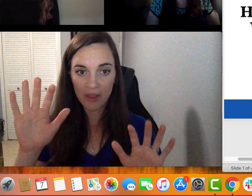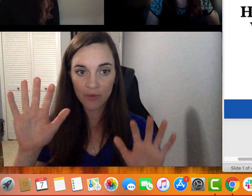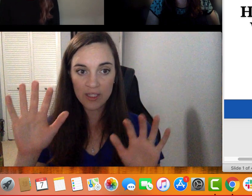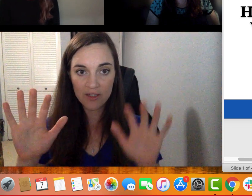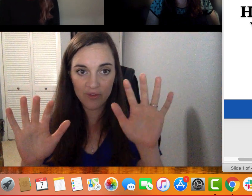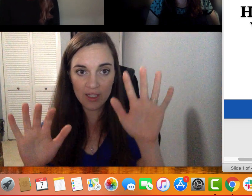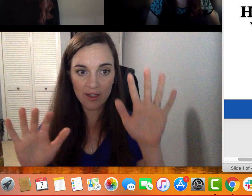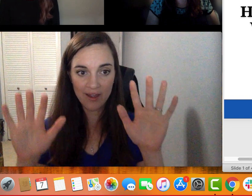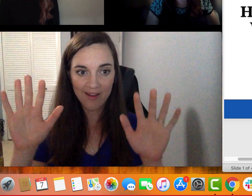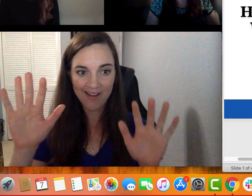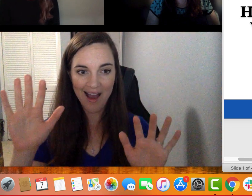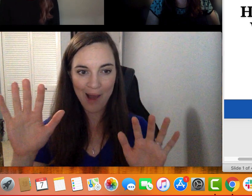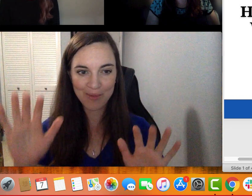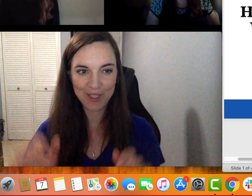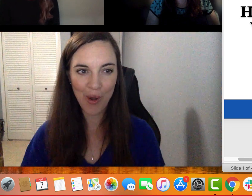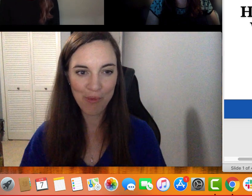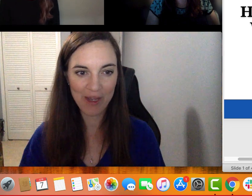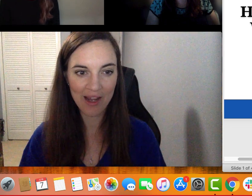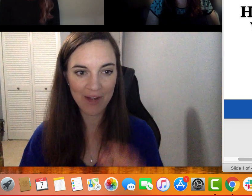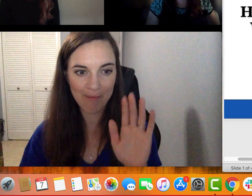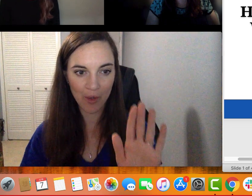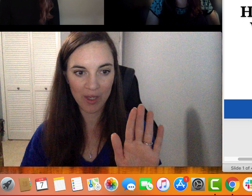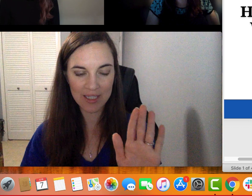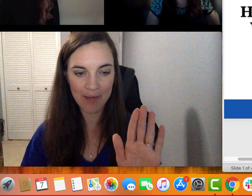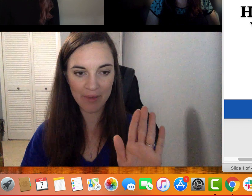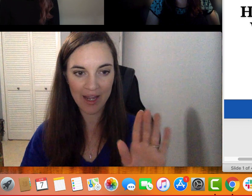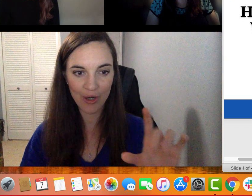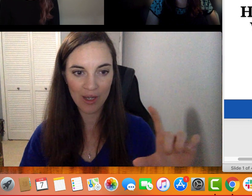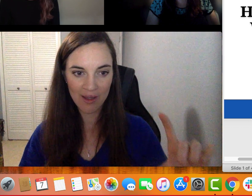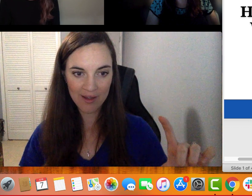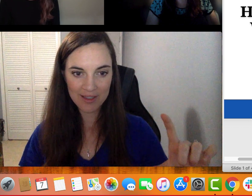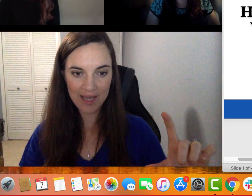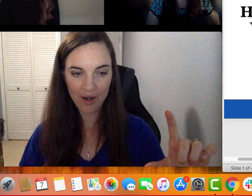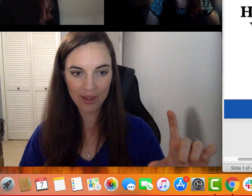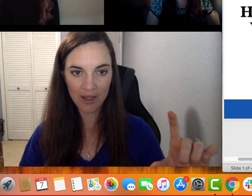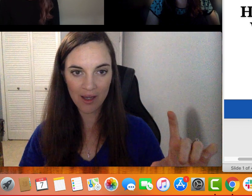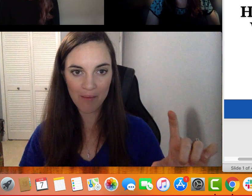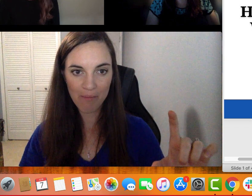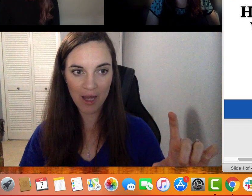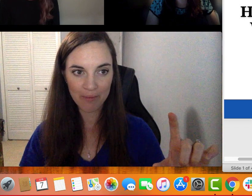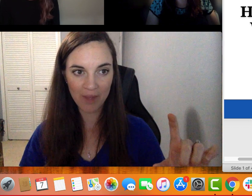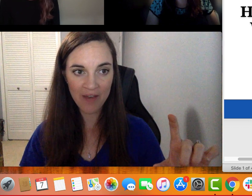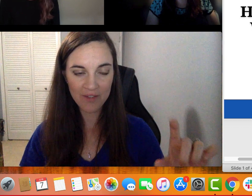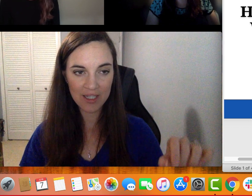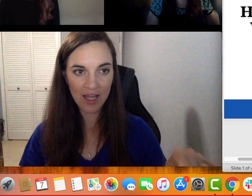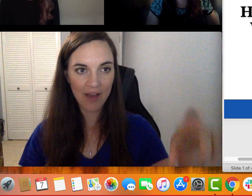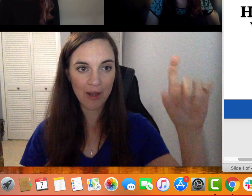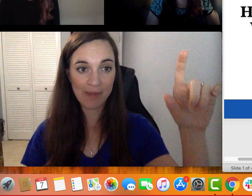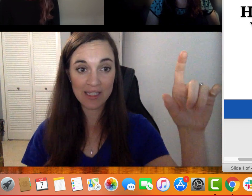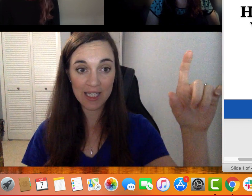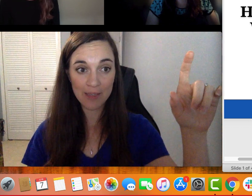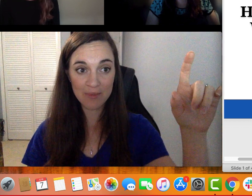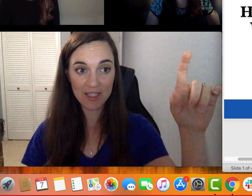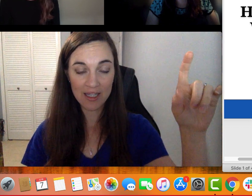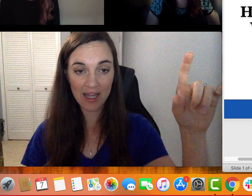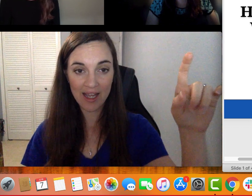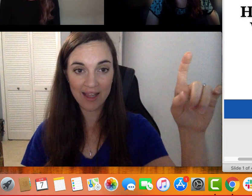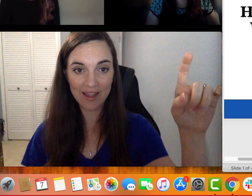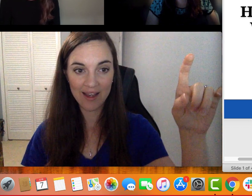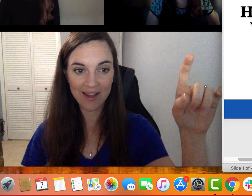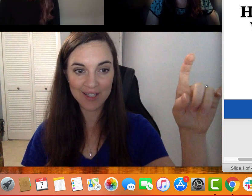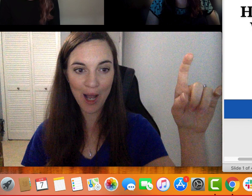way with my three different apps open, I've got my QuickTime player down the bottom left. I've got my Teams